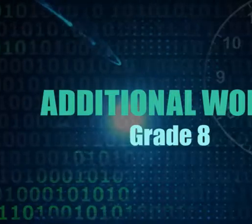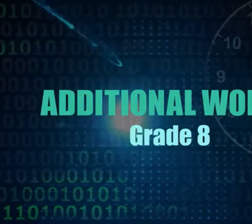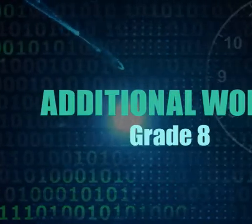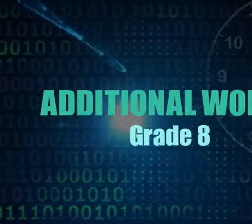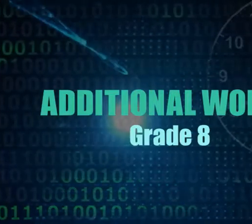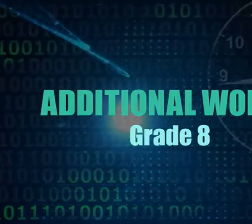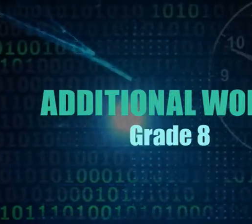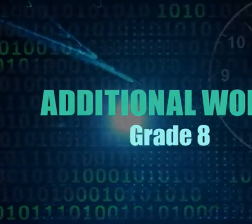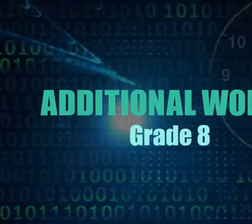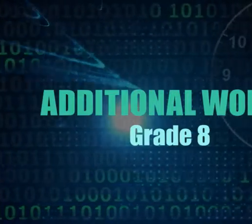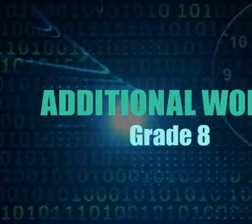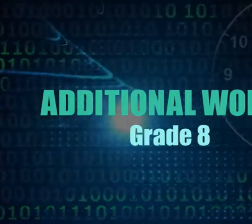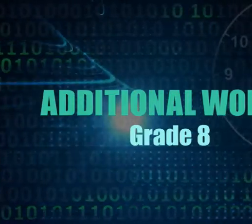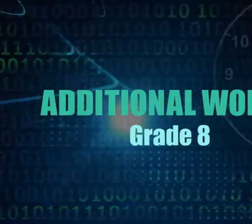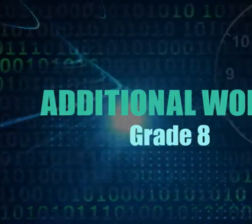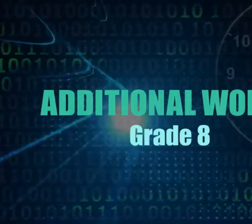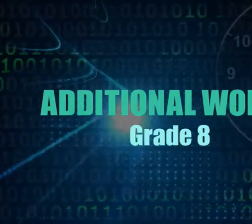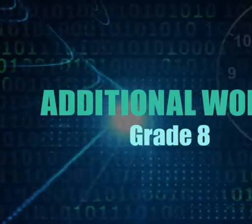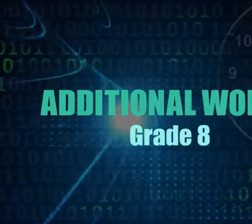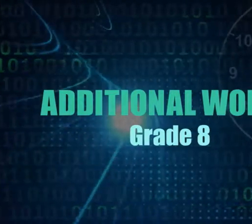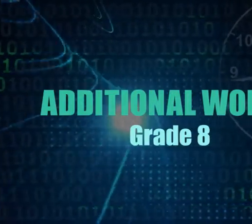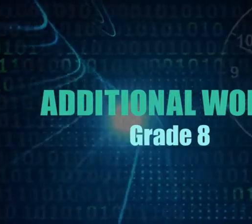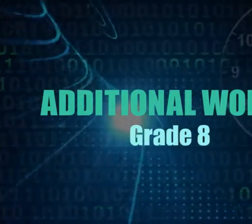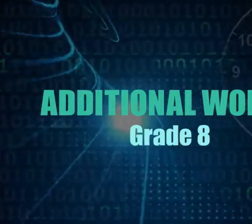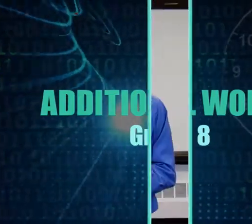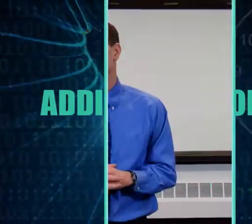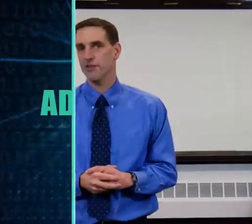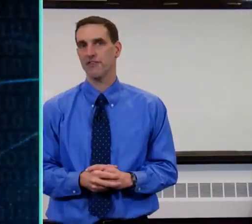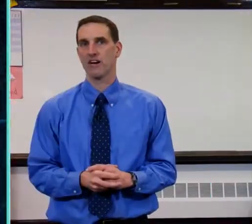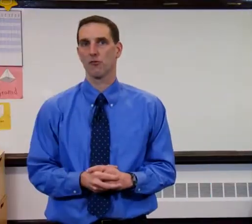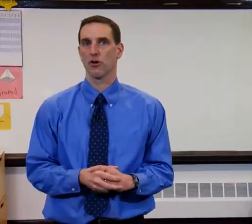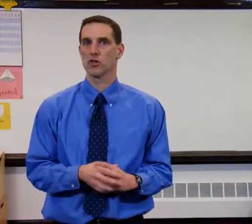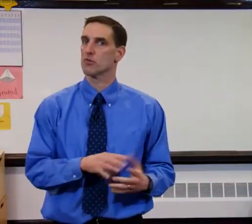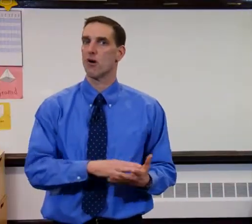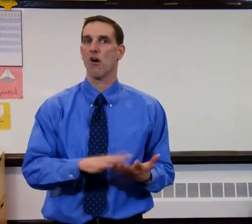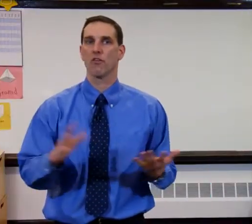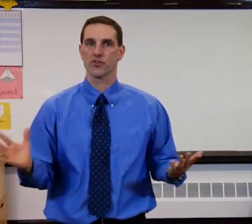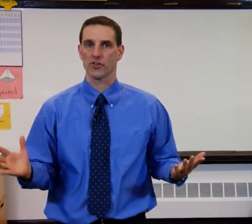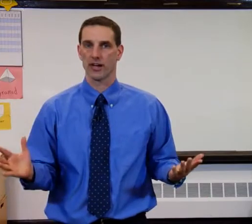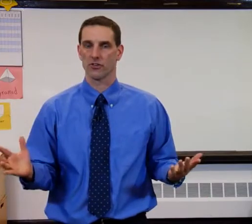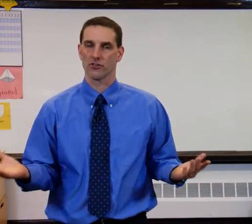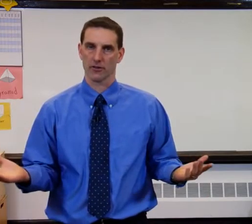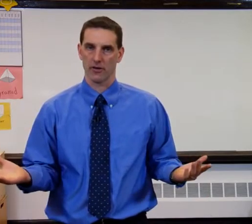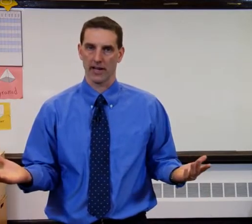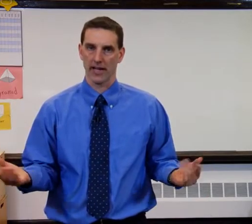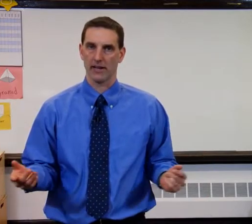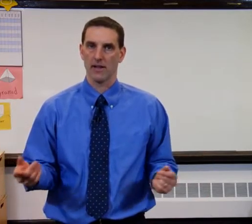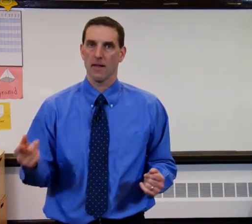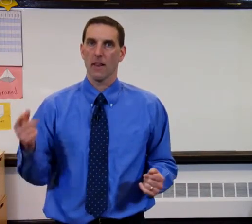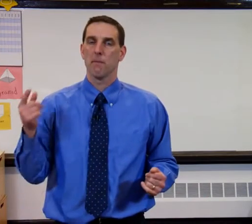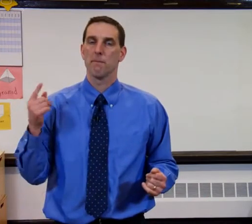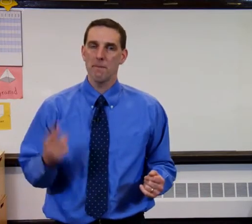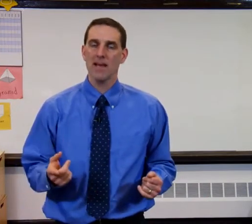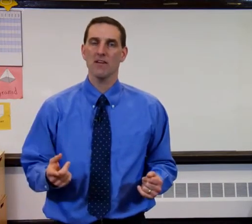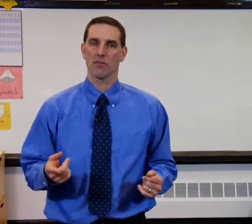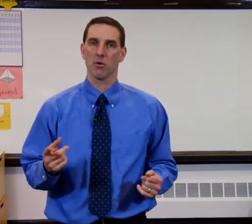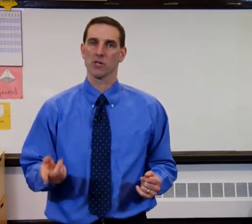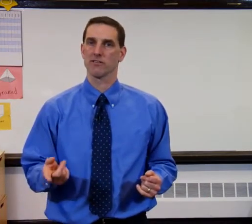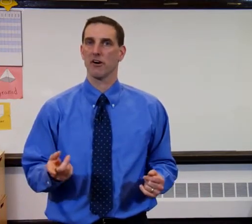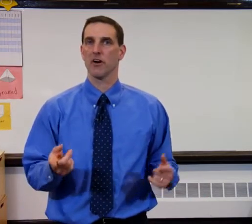This group of words is for grade 8. It's 35 words from all the strands for grade 8. Many of the words have already